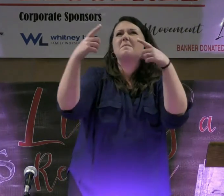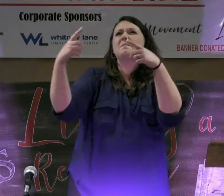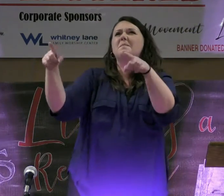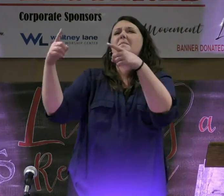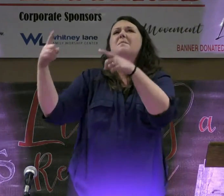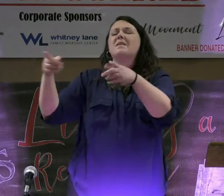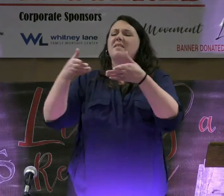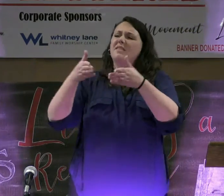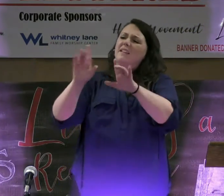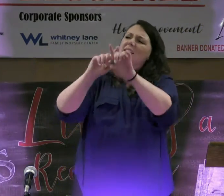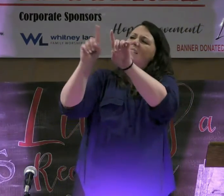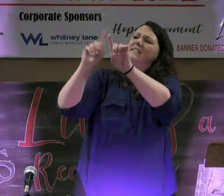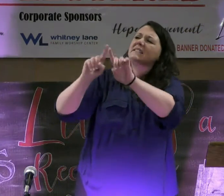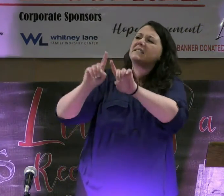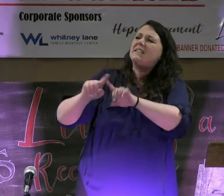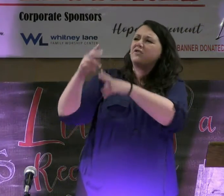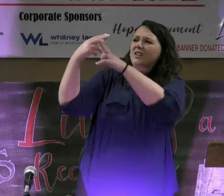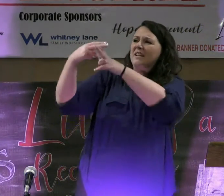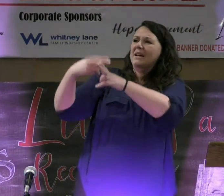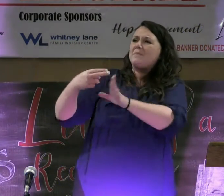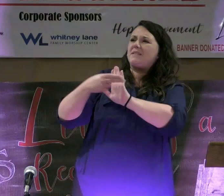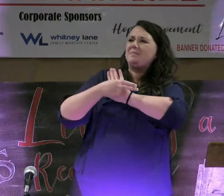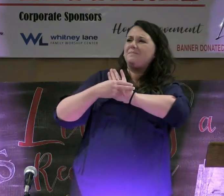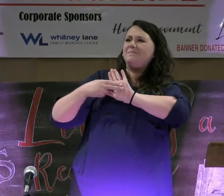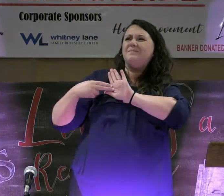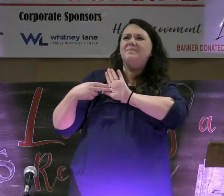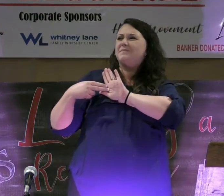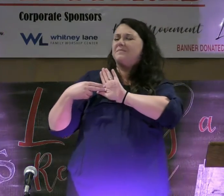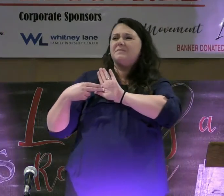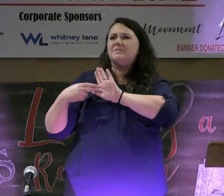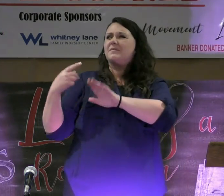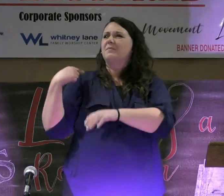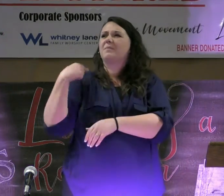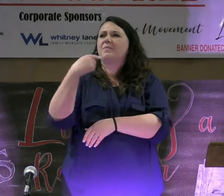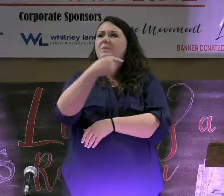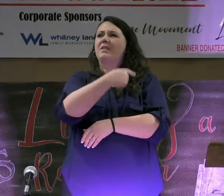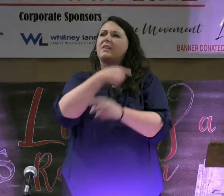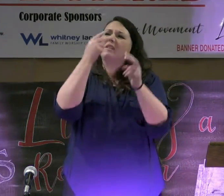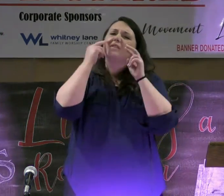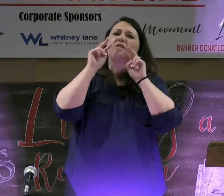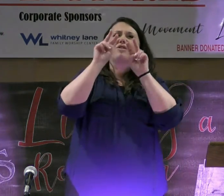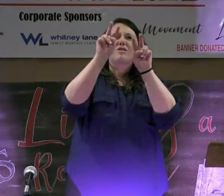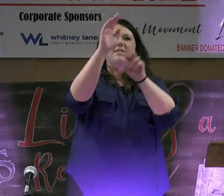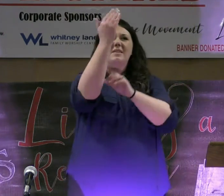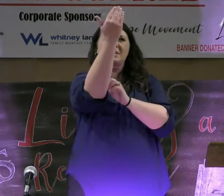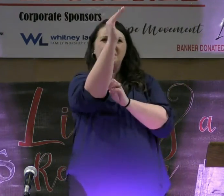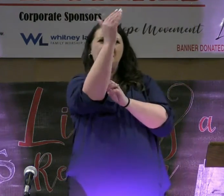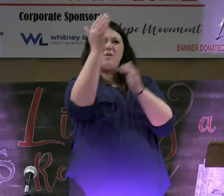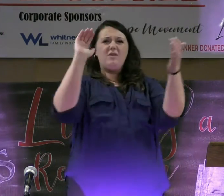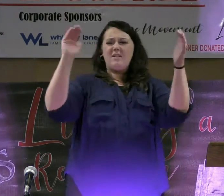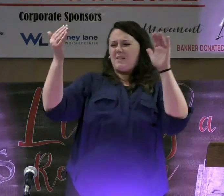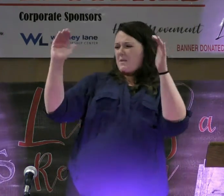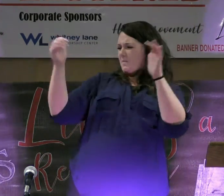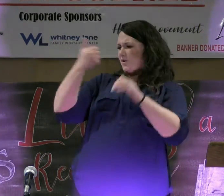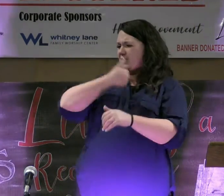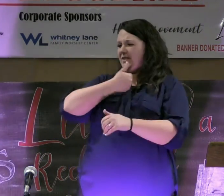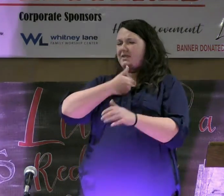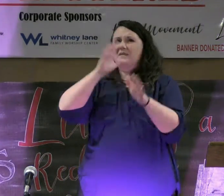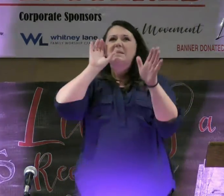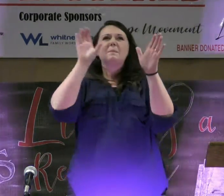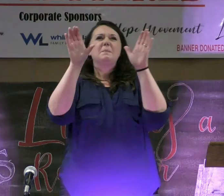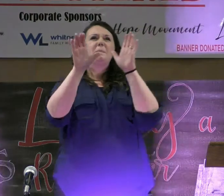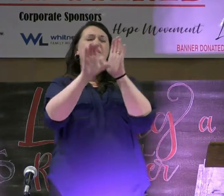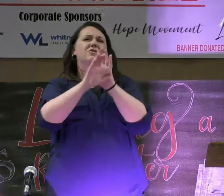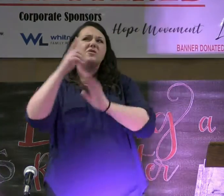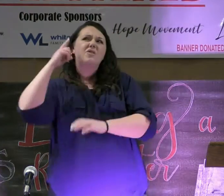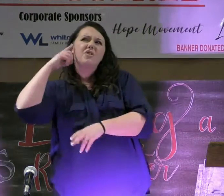we'd let different kinds of names define us. When we've looked in the mirror, compared ourselves to pictures,